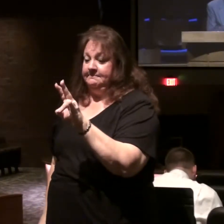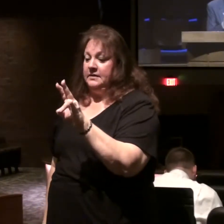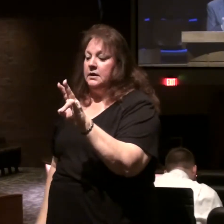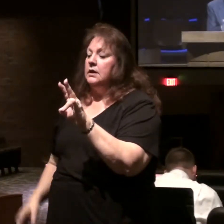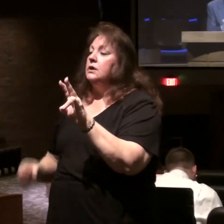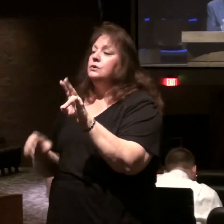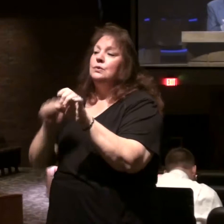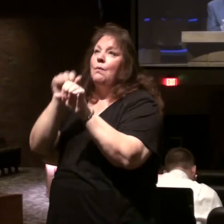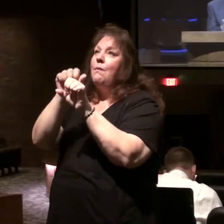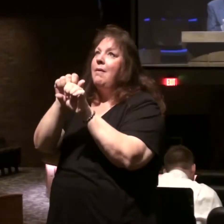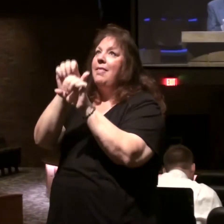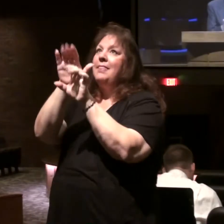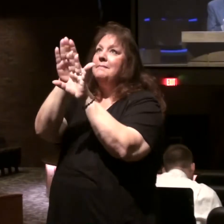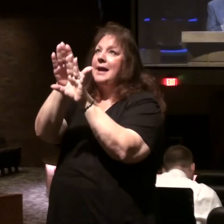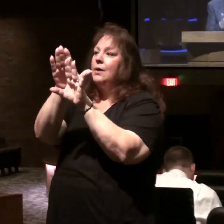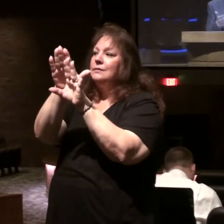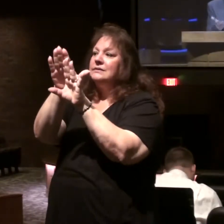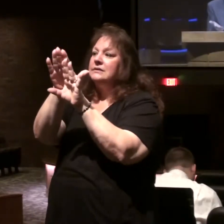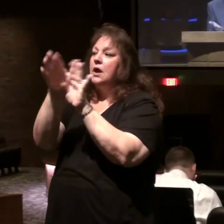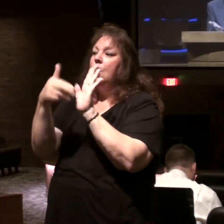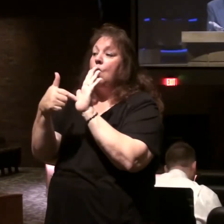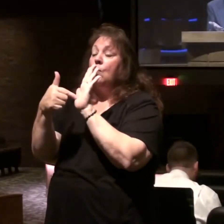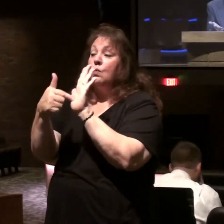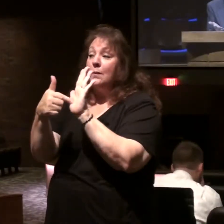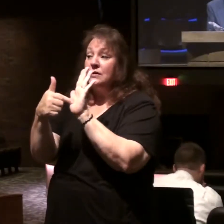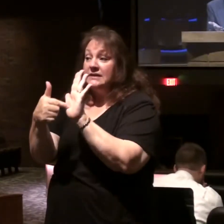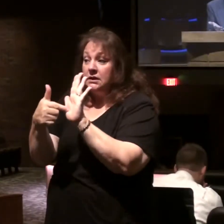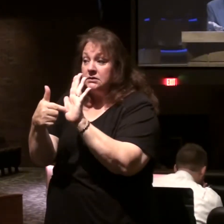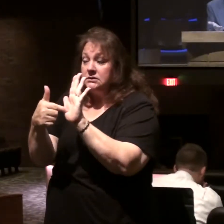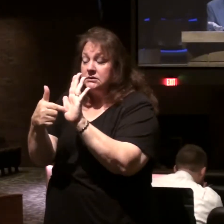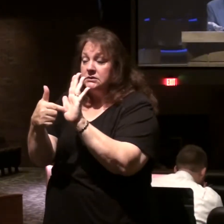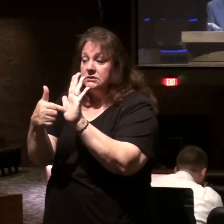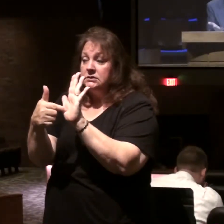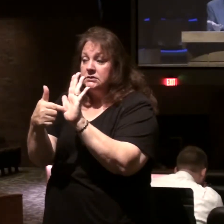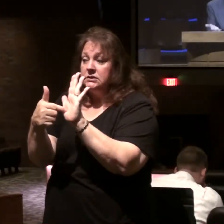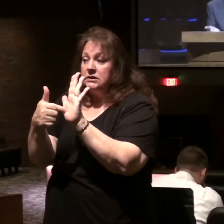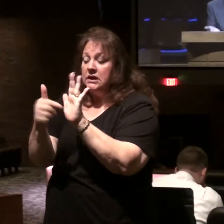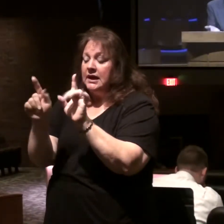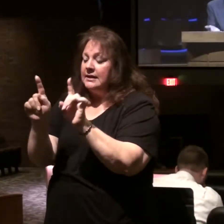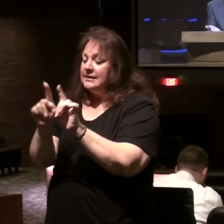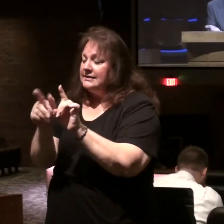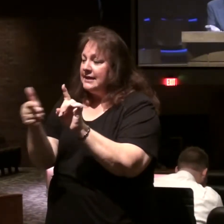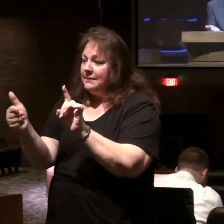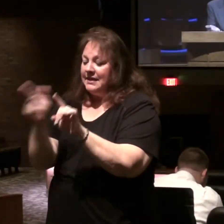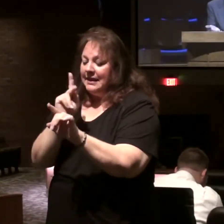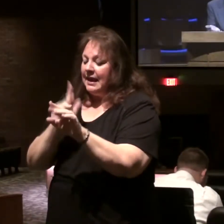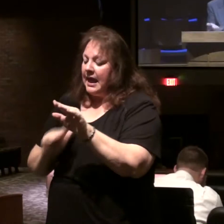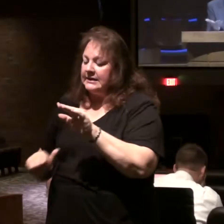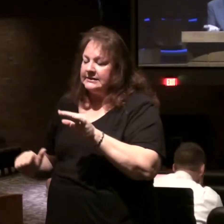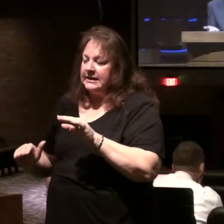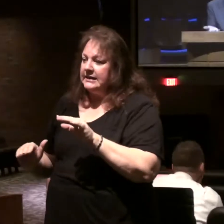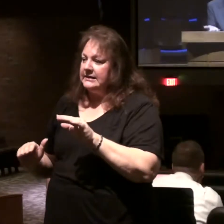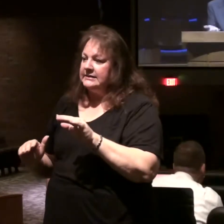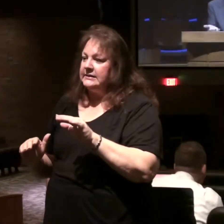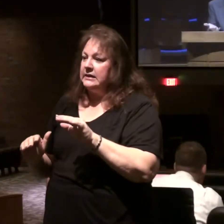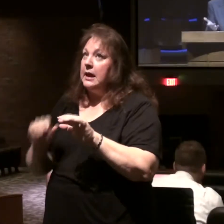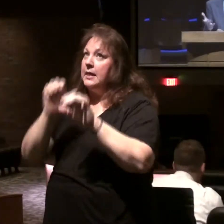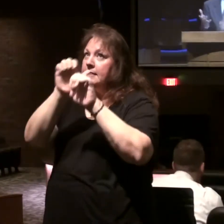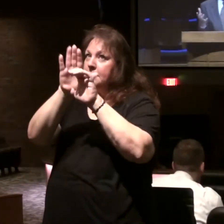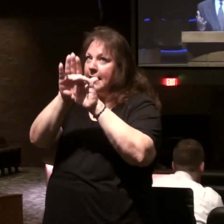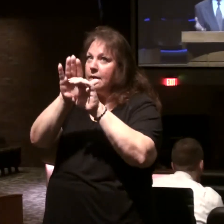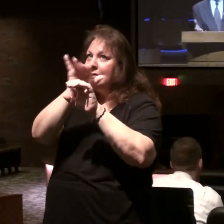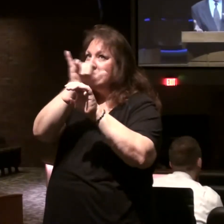so the mountains represent the same thing as kings the mountains are kings